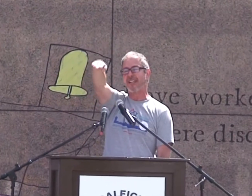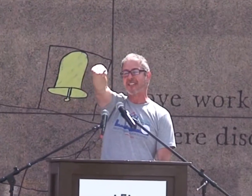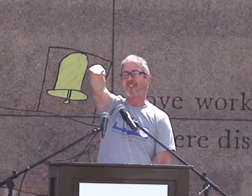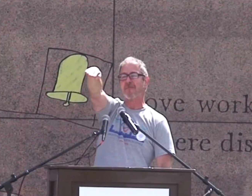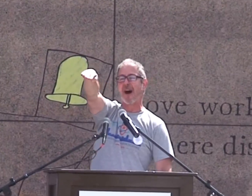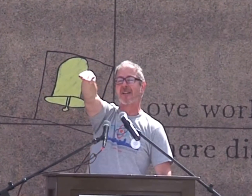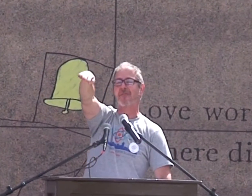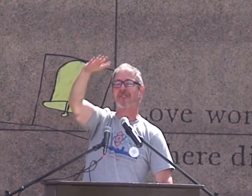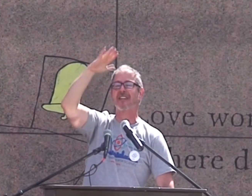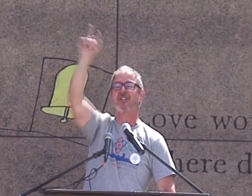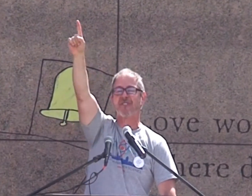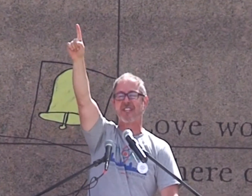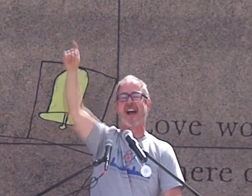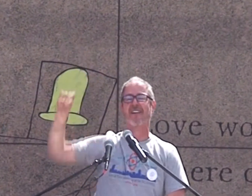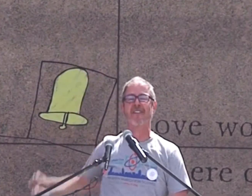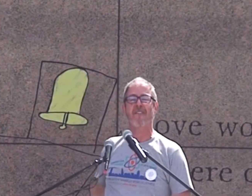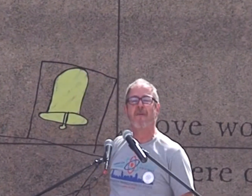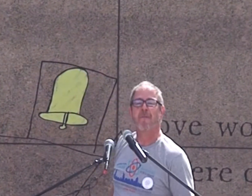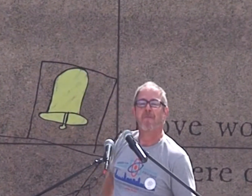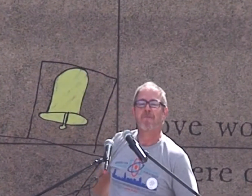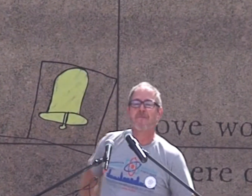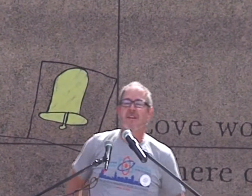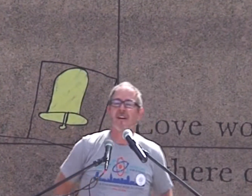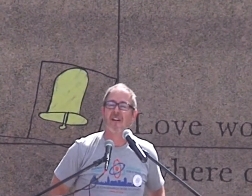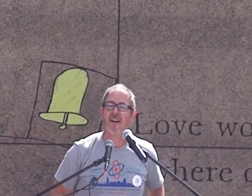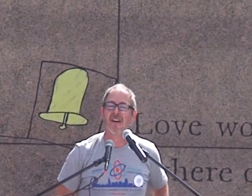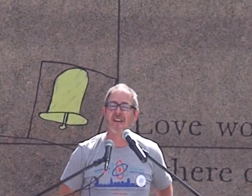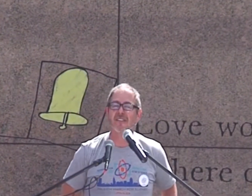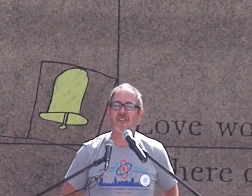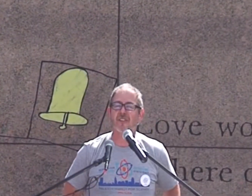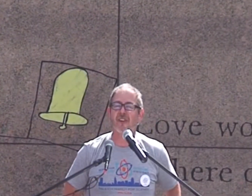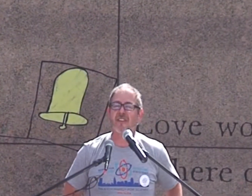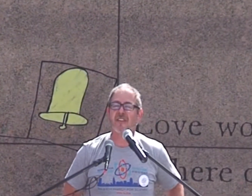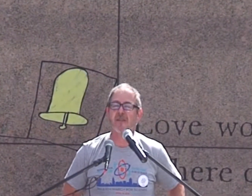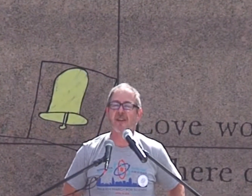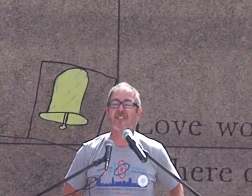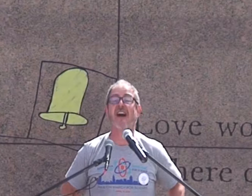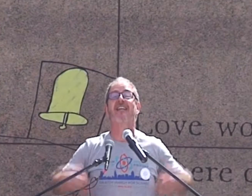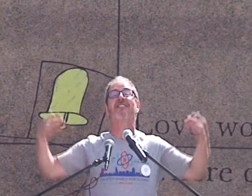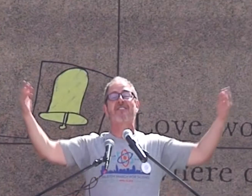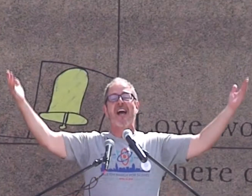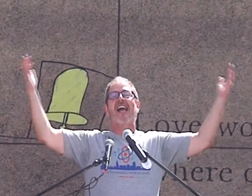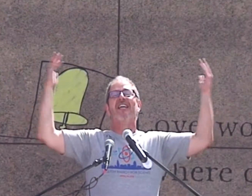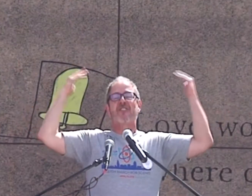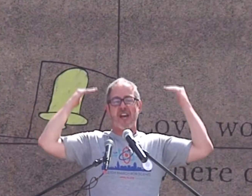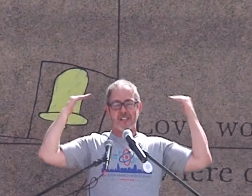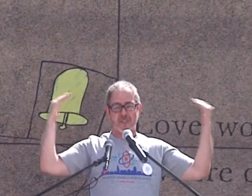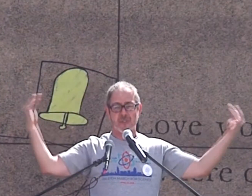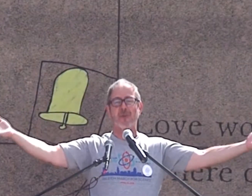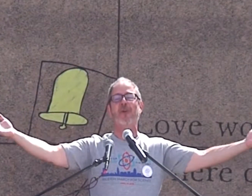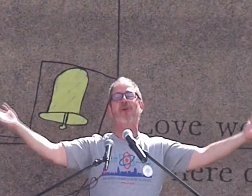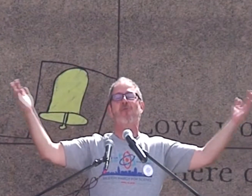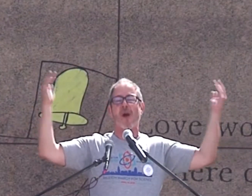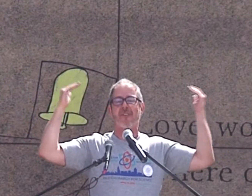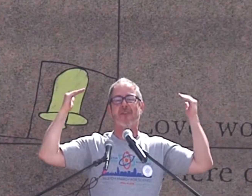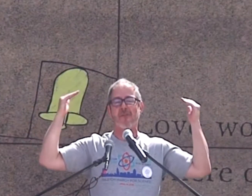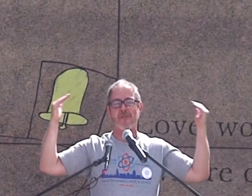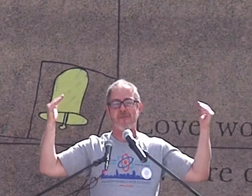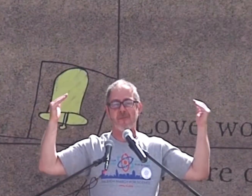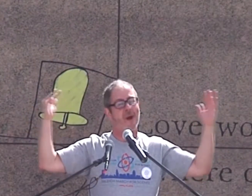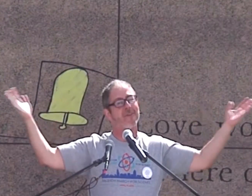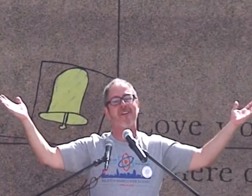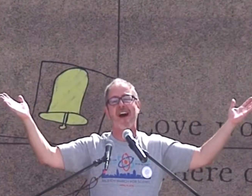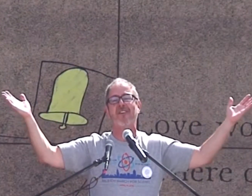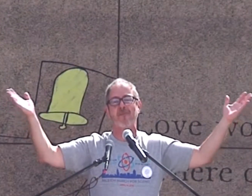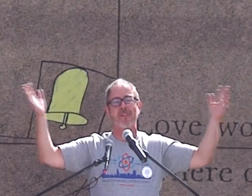And that was Chief ... I can't see the bottom. Who was that? Chief Seattle. The good thing about science is that it's true whether